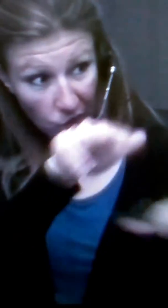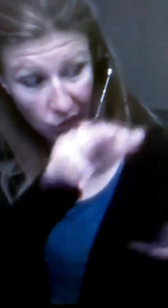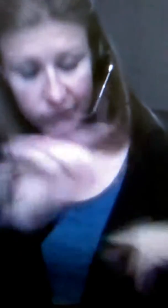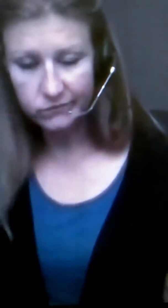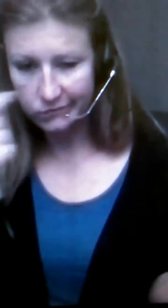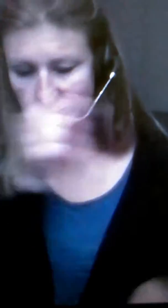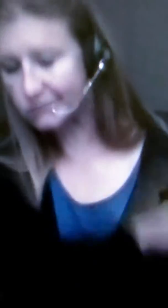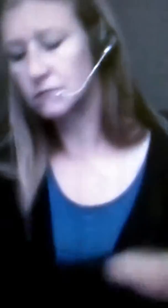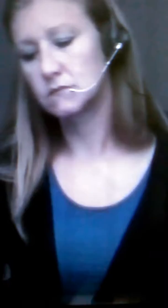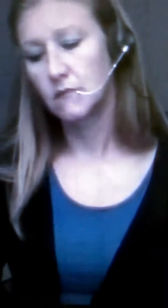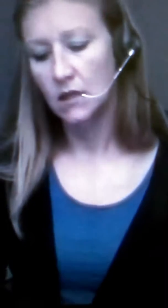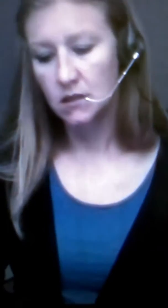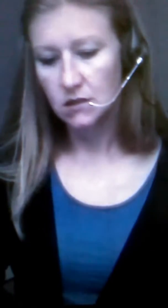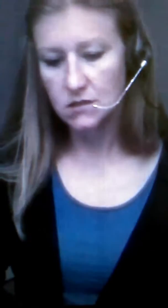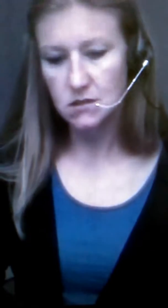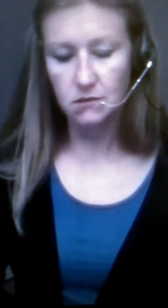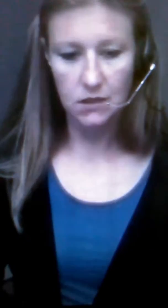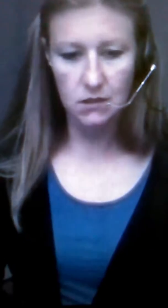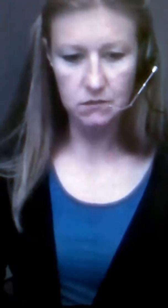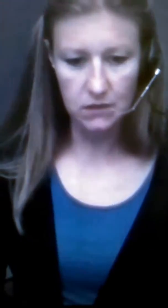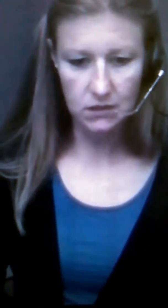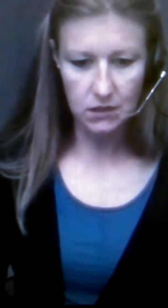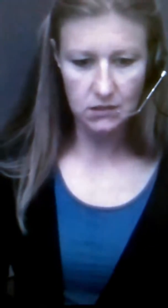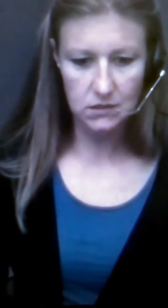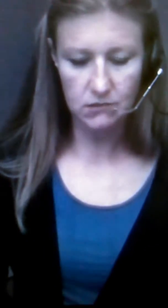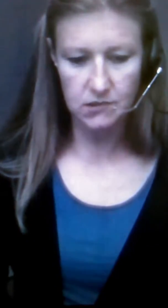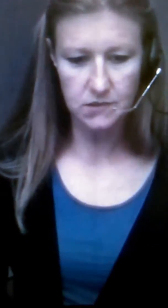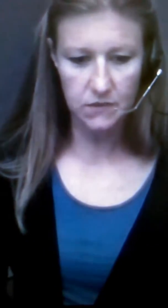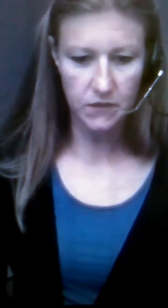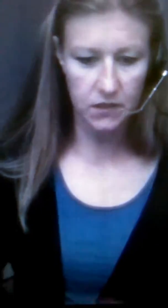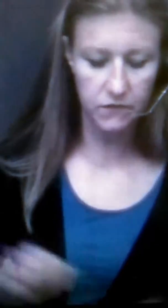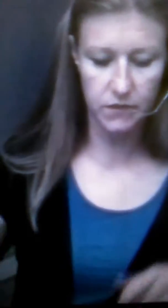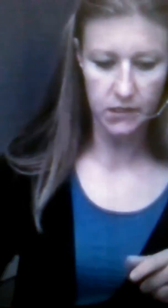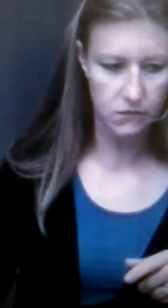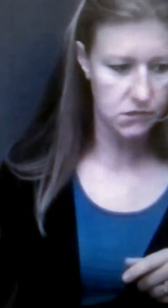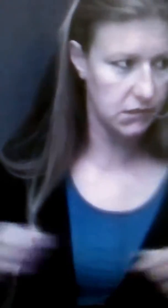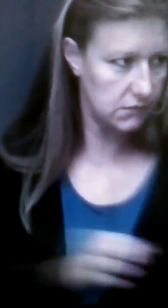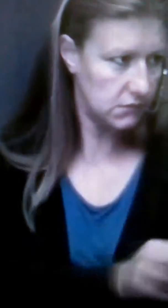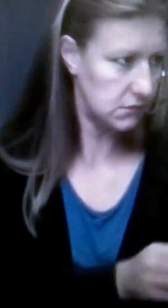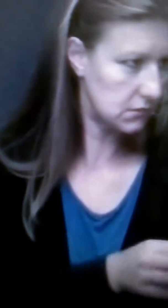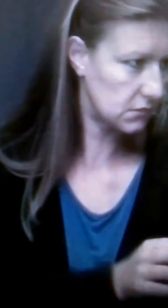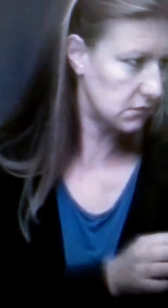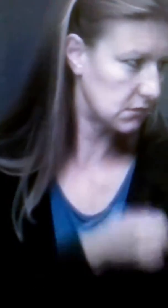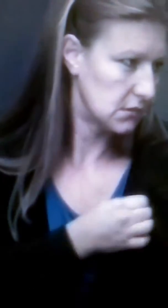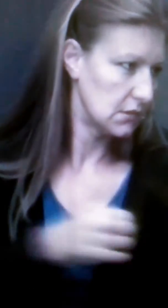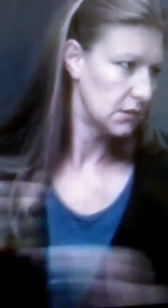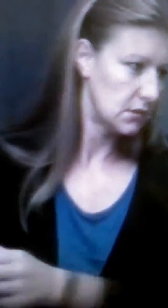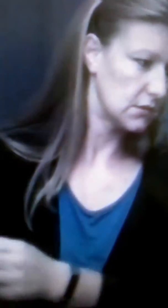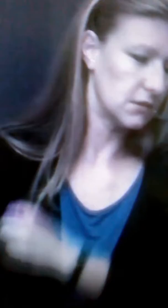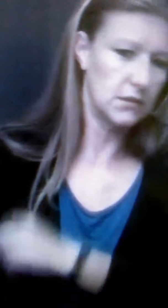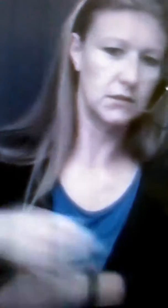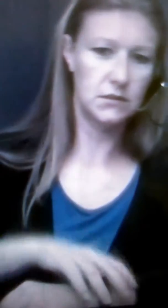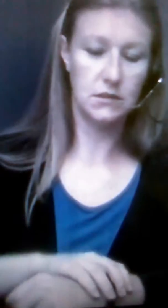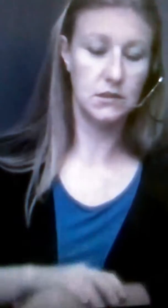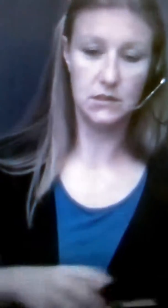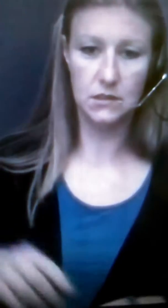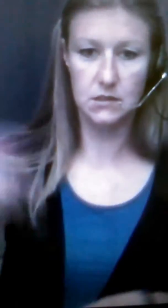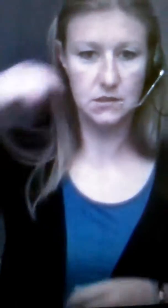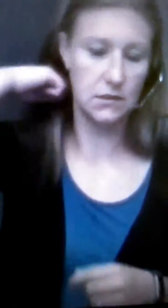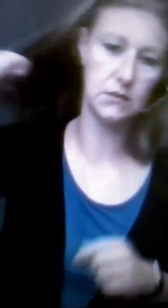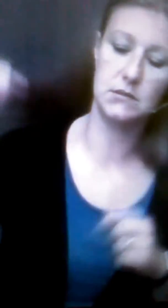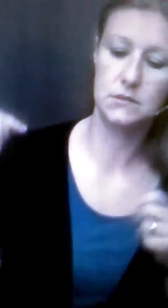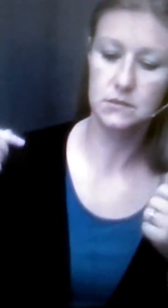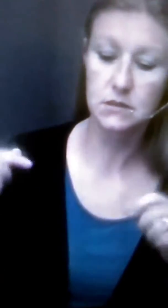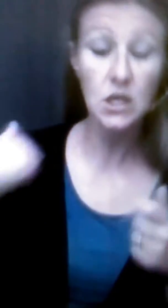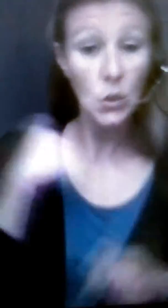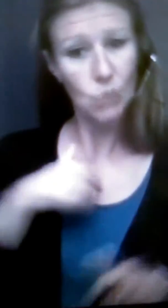So we walked from the Fox all the way because we parked at the MGM because the parking downtown was just sick. There was a Tigers game, Red